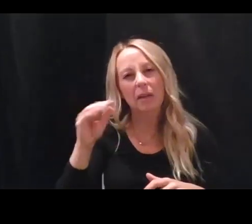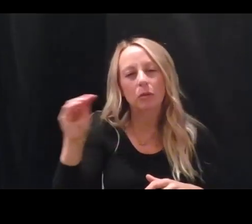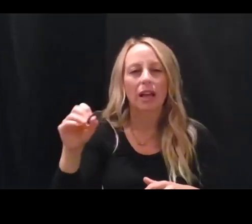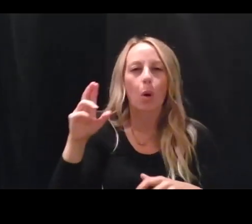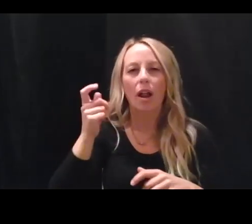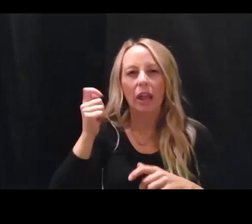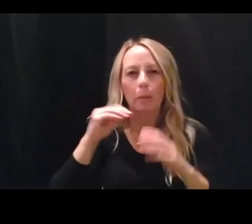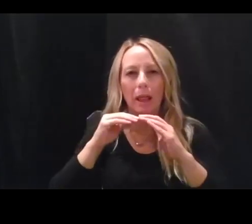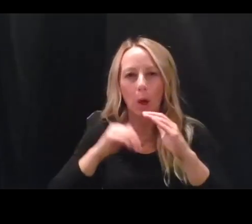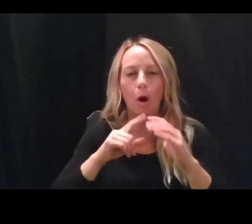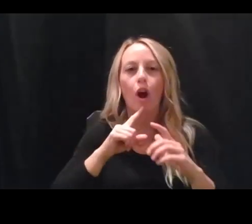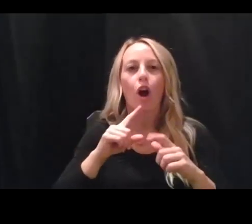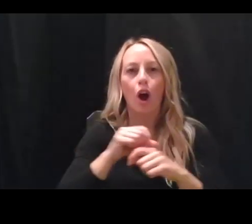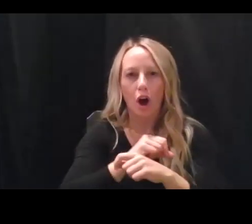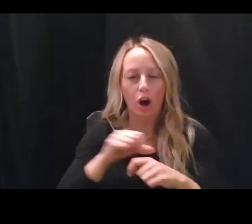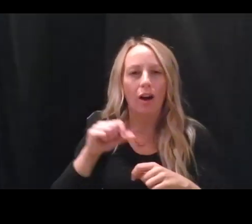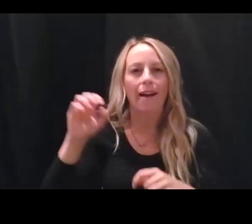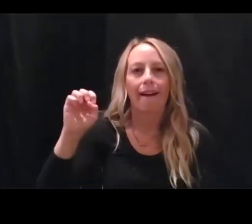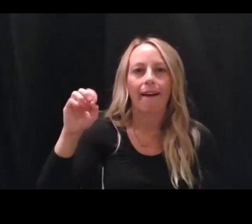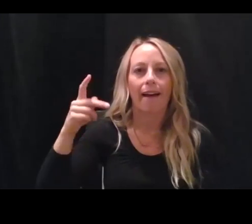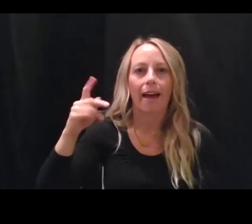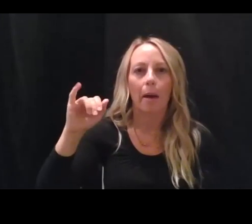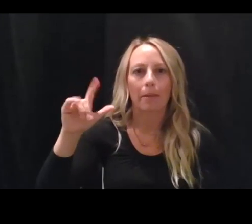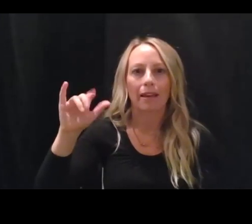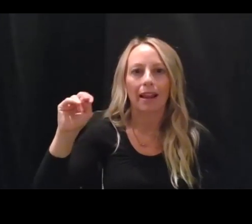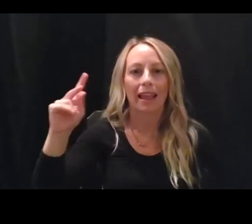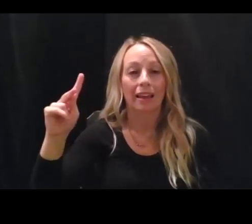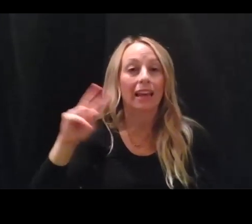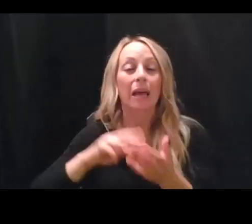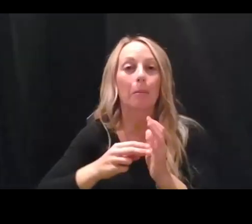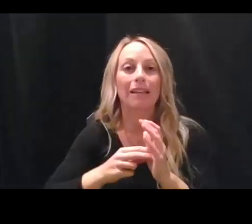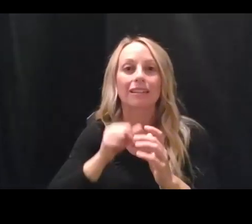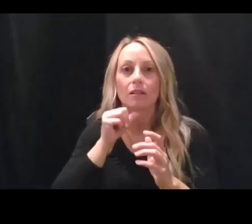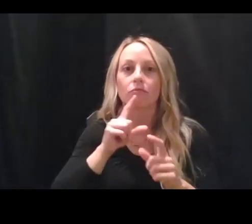lower than that. It's not a big chunk, but it's not trivial.